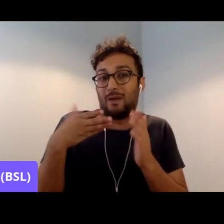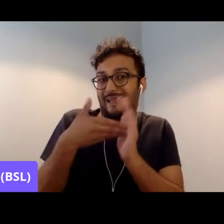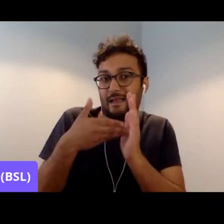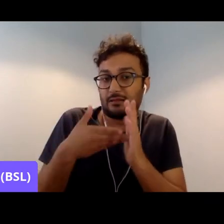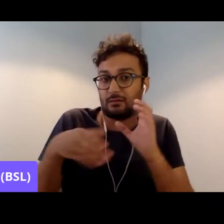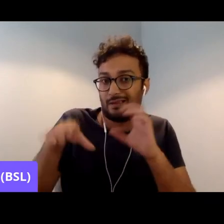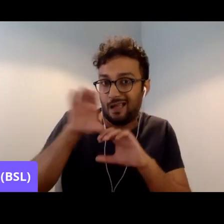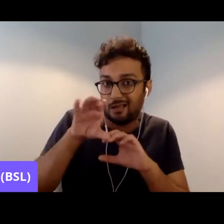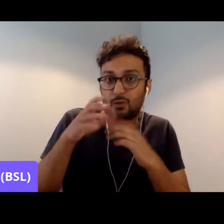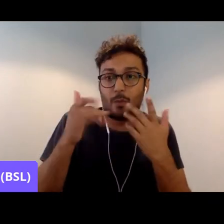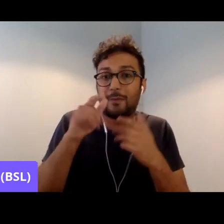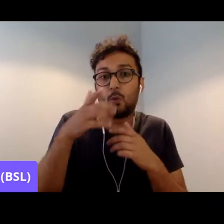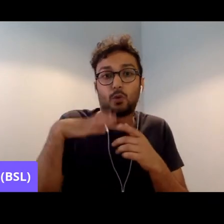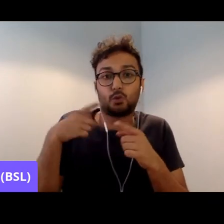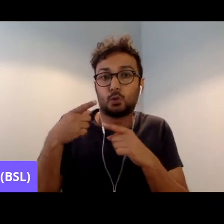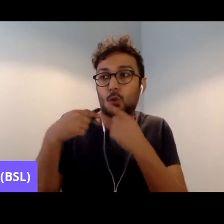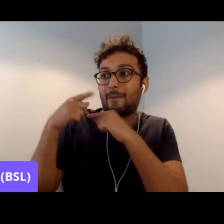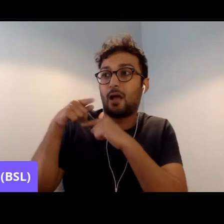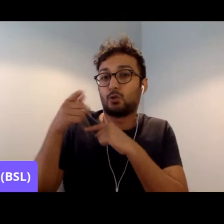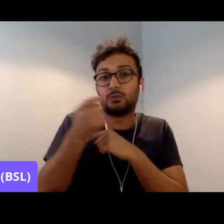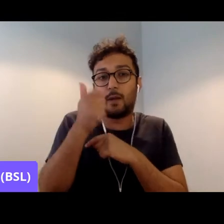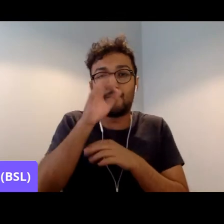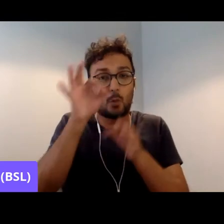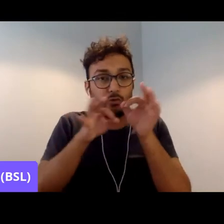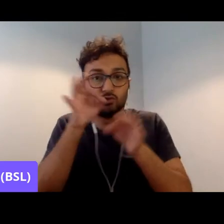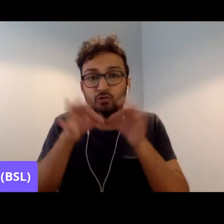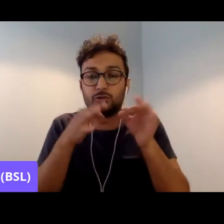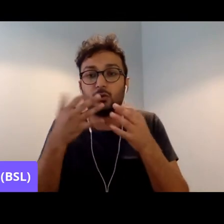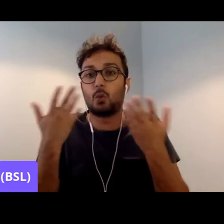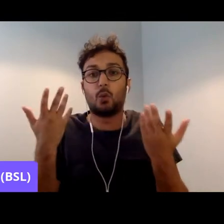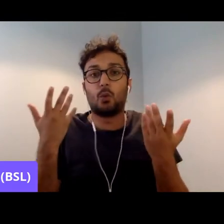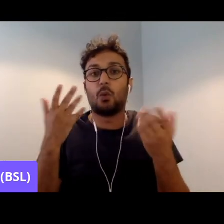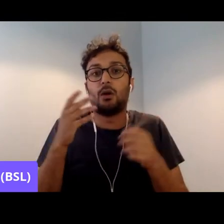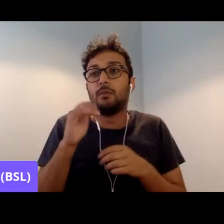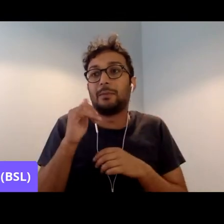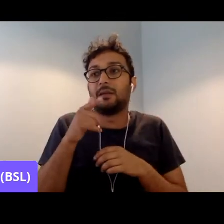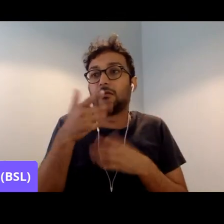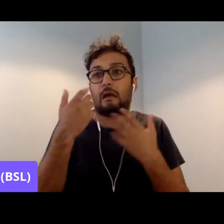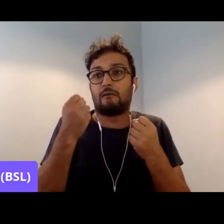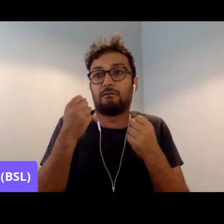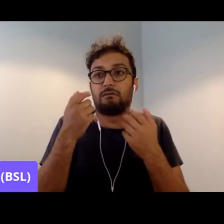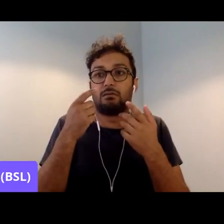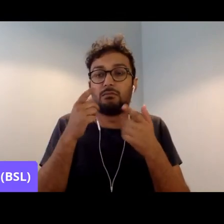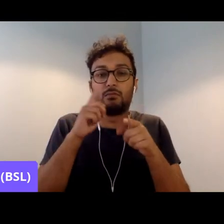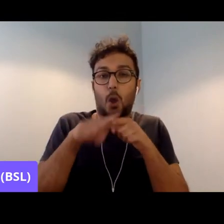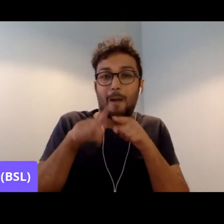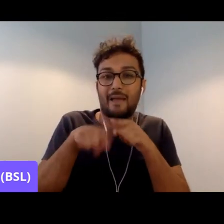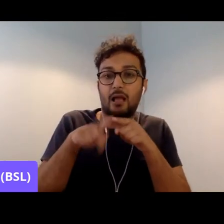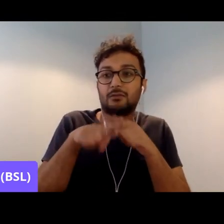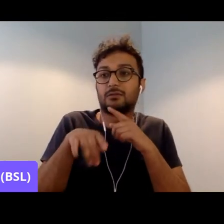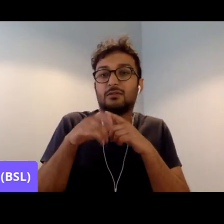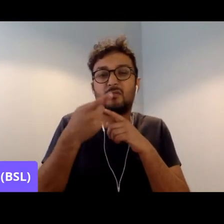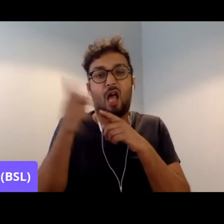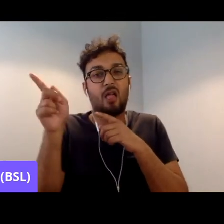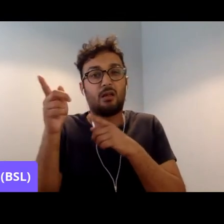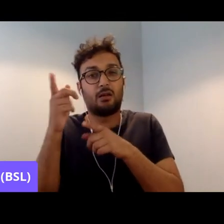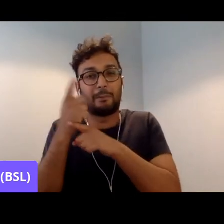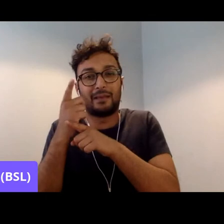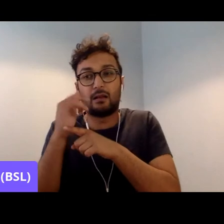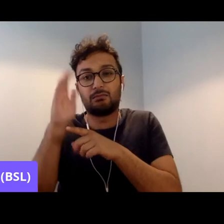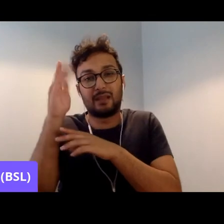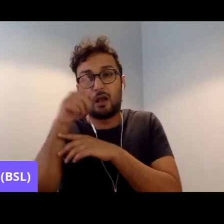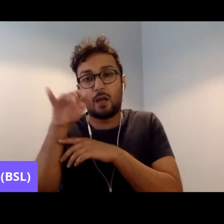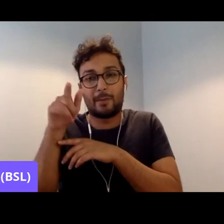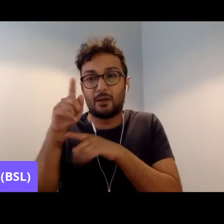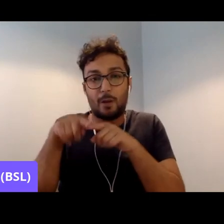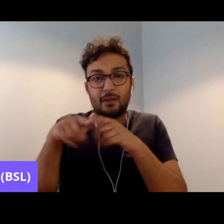refer back to some of the questions that we've had, or whether, you know, there's some comments that came from from some of the other speakers as well. Unfortunately,